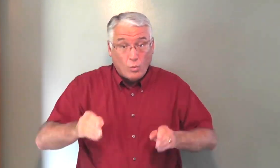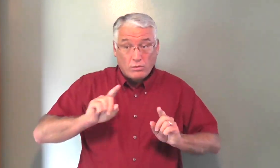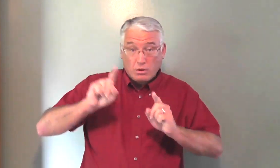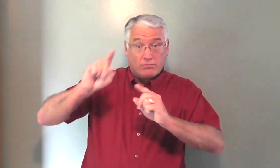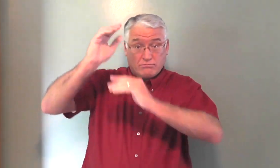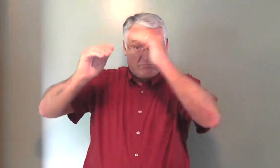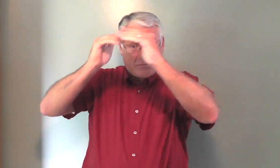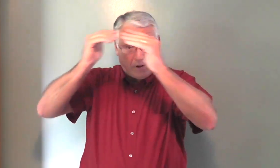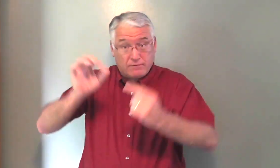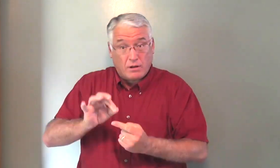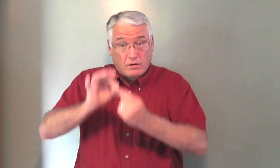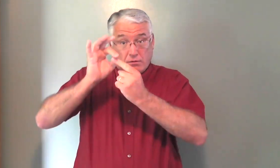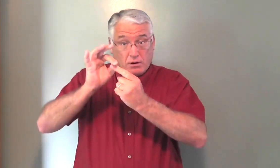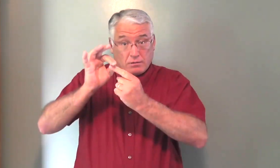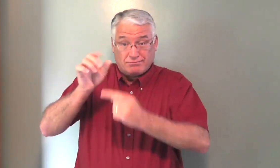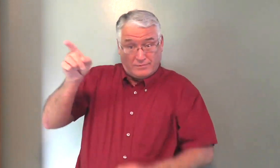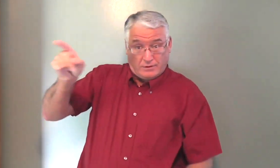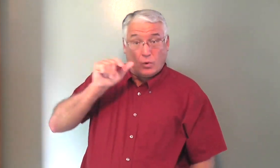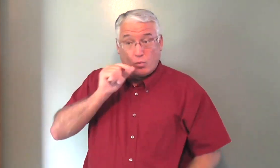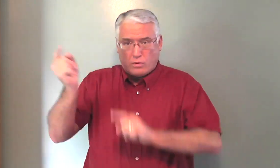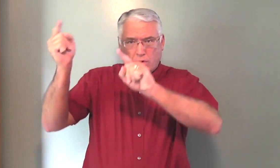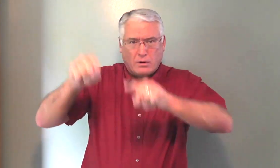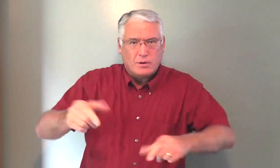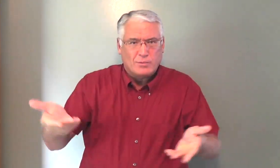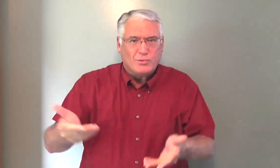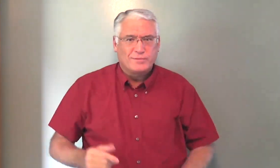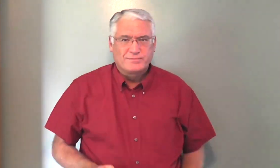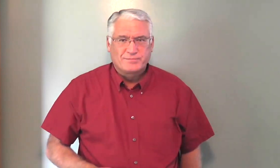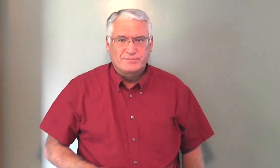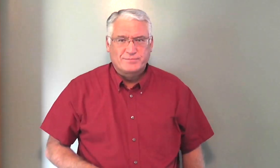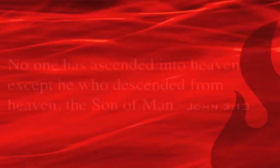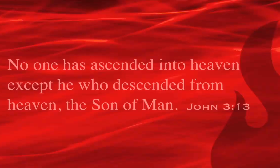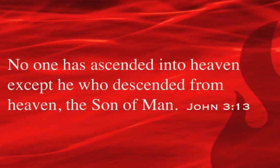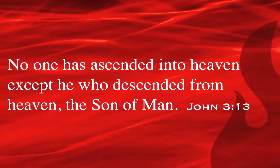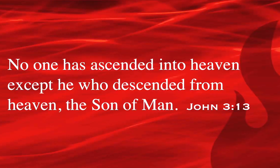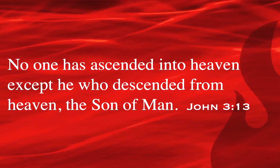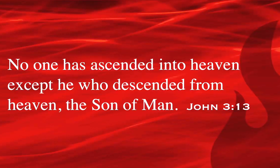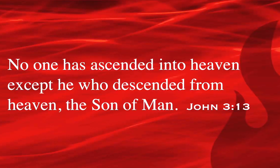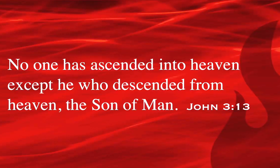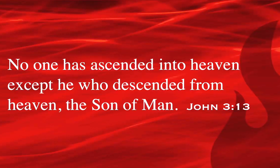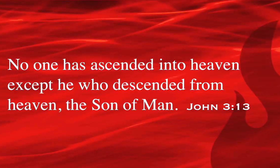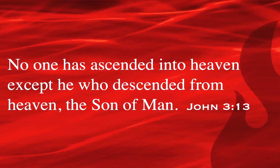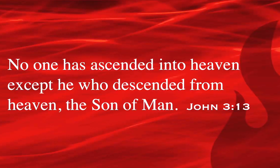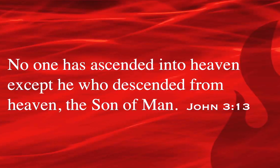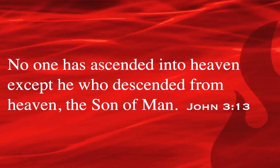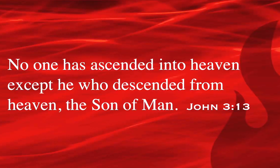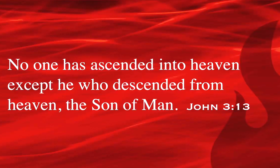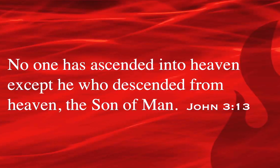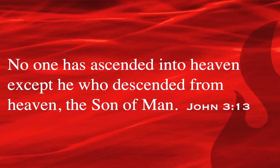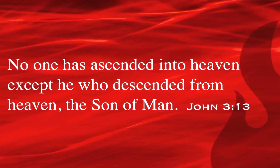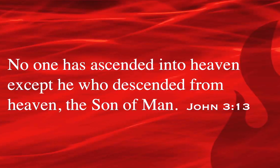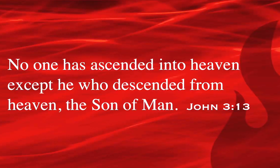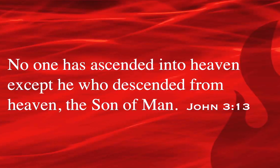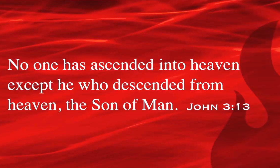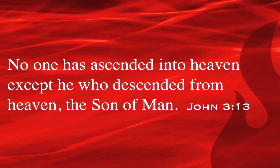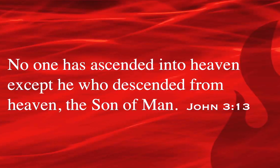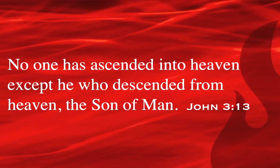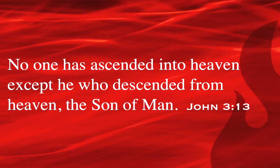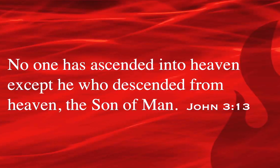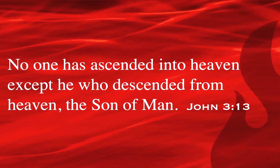good. No one goes to heaven except the one who came from heaven. No one has ascended into heaven except he who descended from heaven,